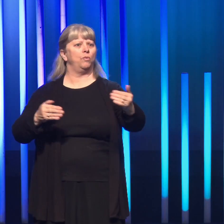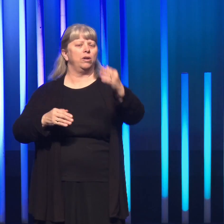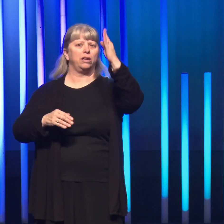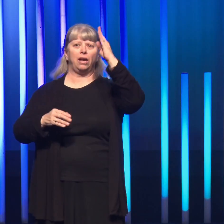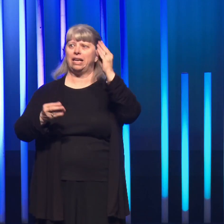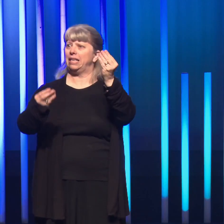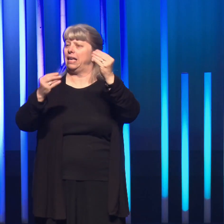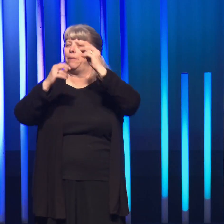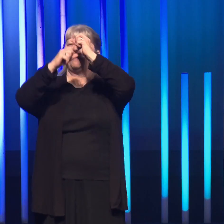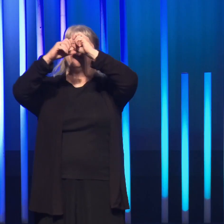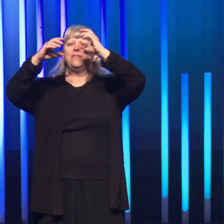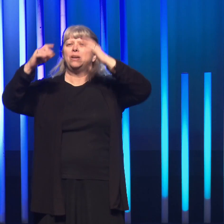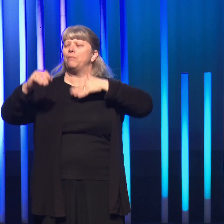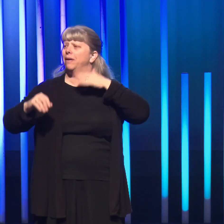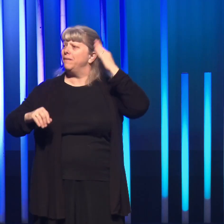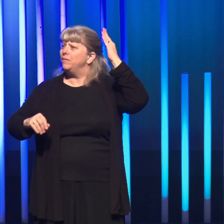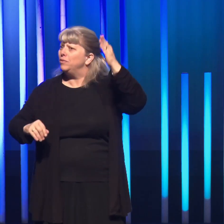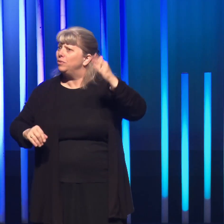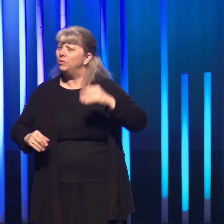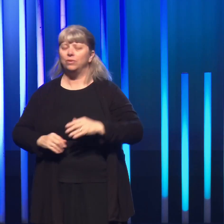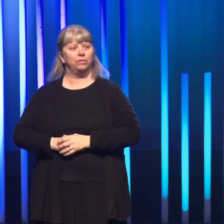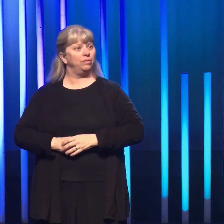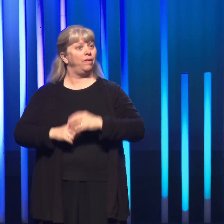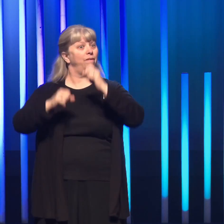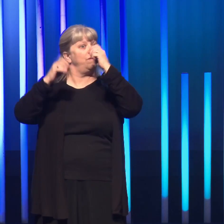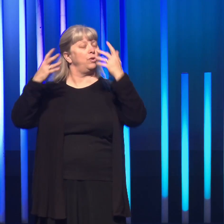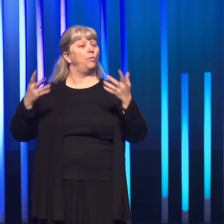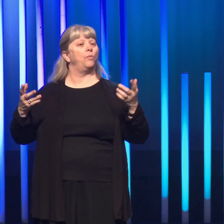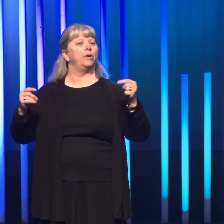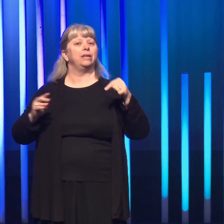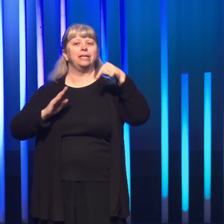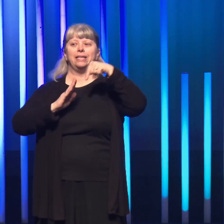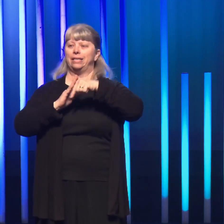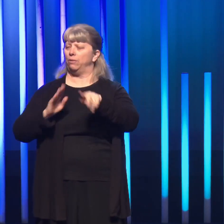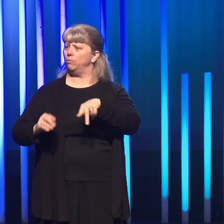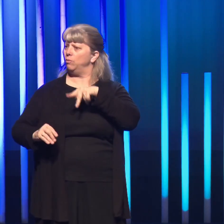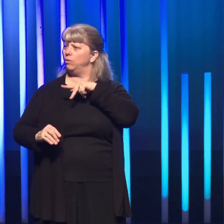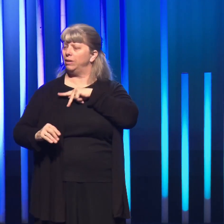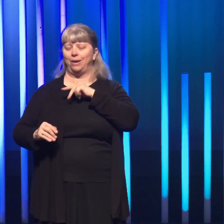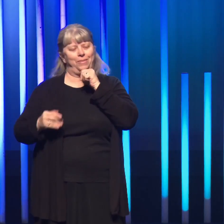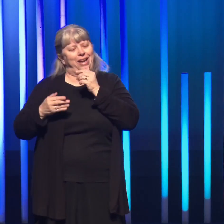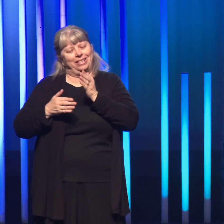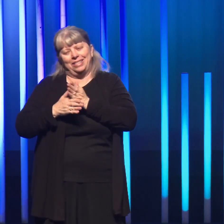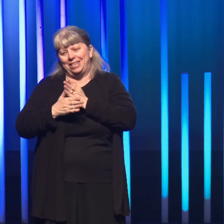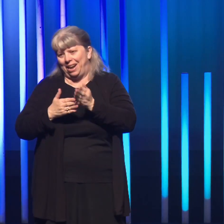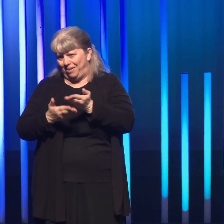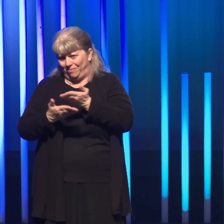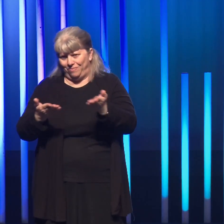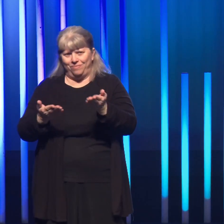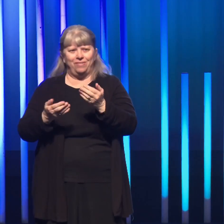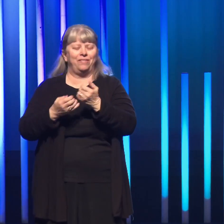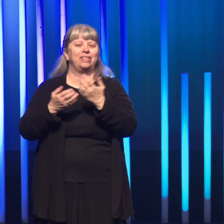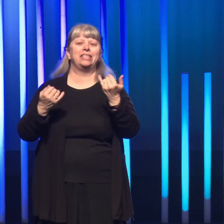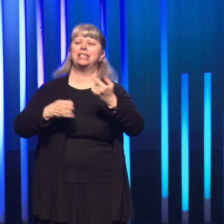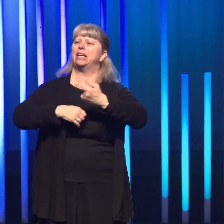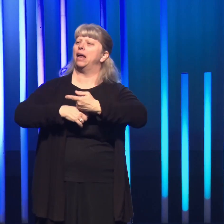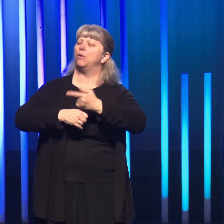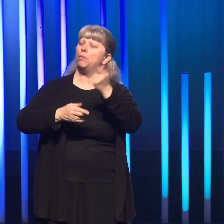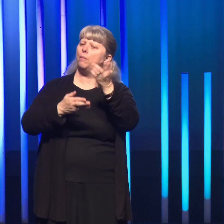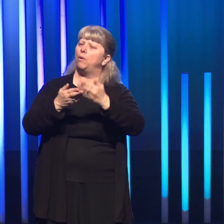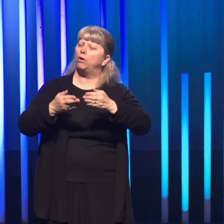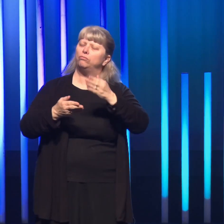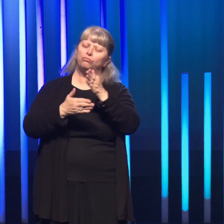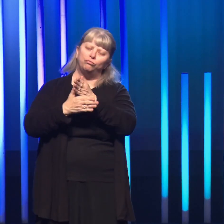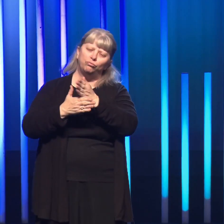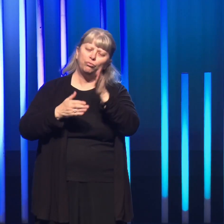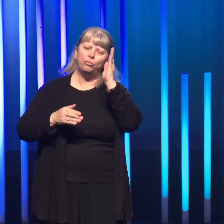a vision of my future. The vision was intensely personal, and so I'm not going to share all of it here today, but I want to share a part of it.